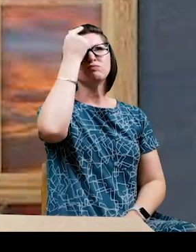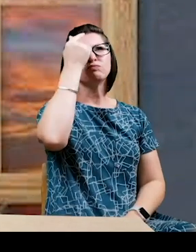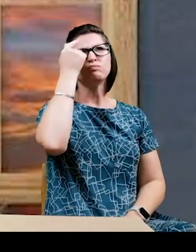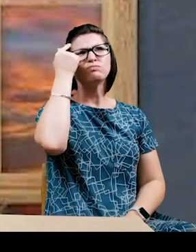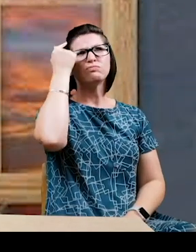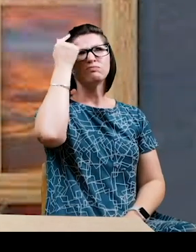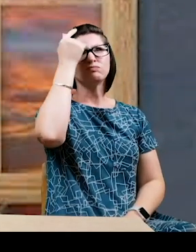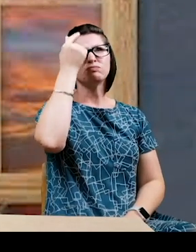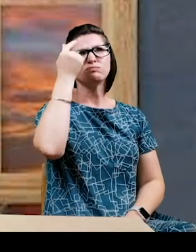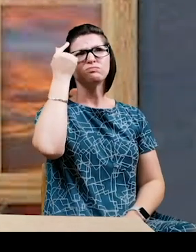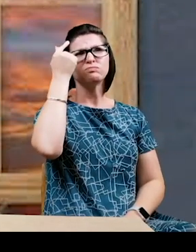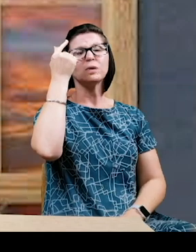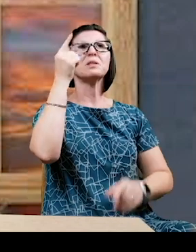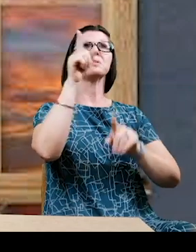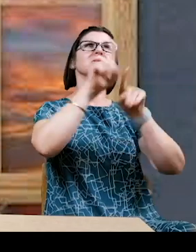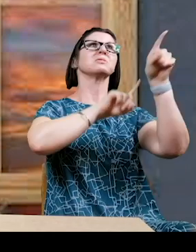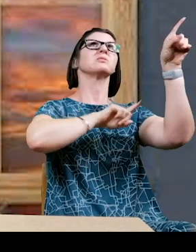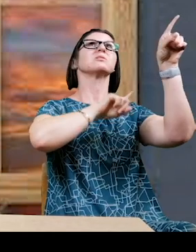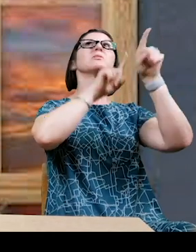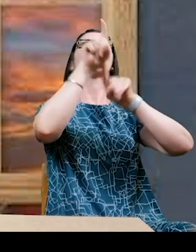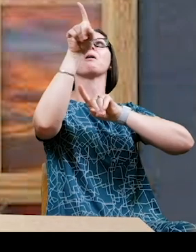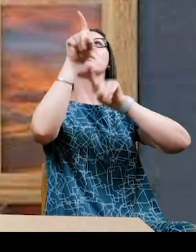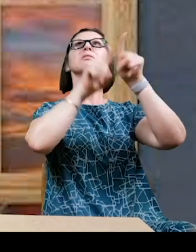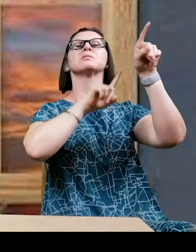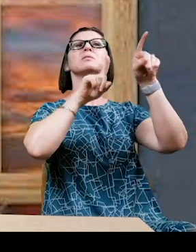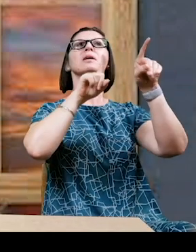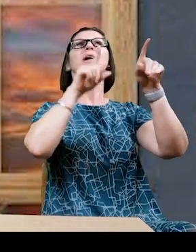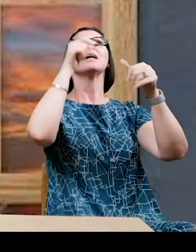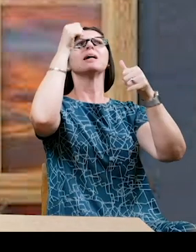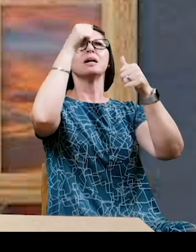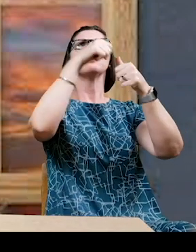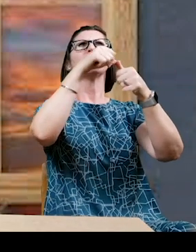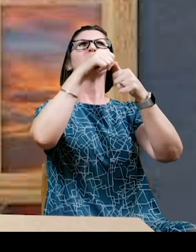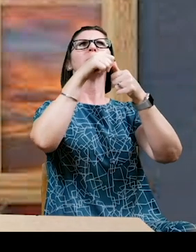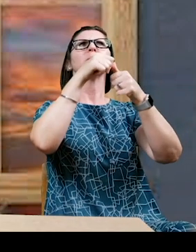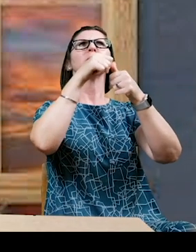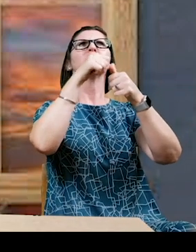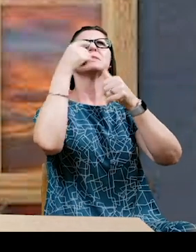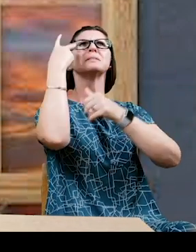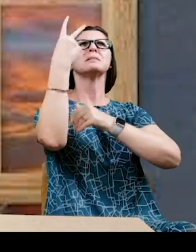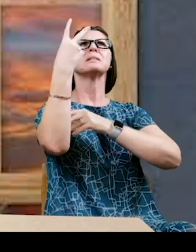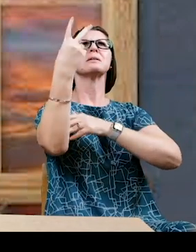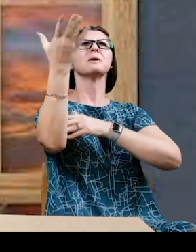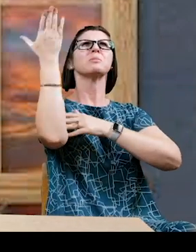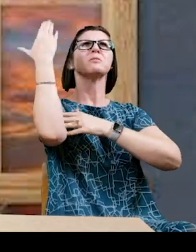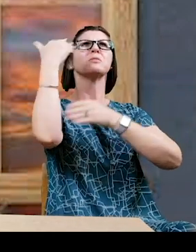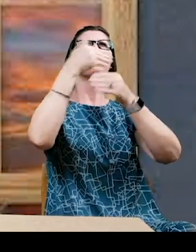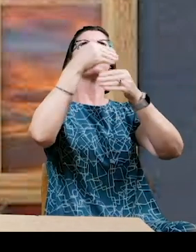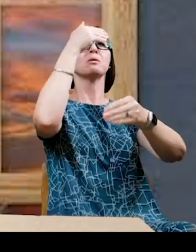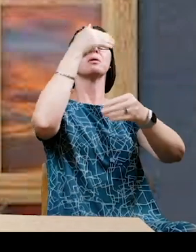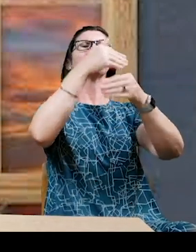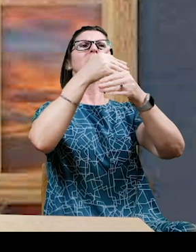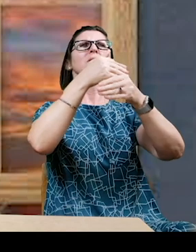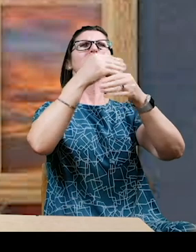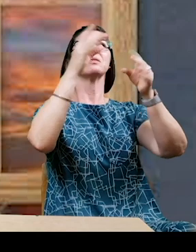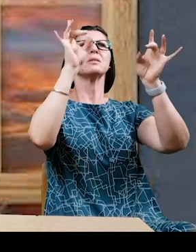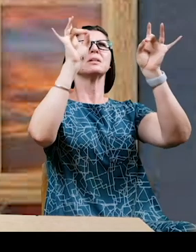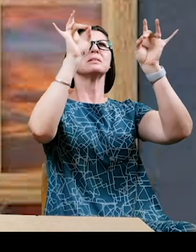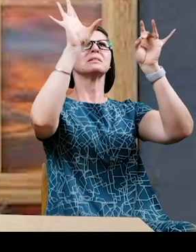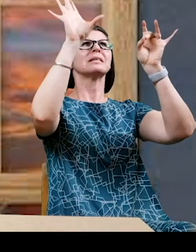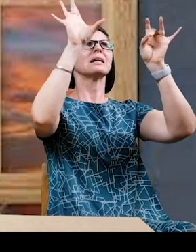He thought about the stars. He remembered what they looked like from his bedroom window. What made them shine so brightly?